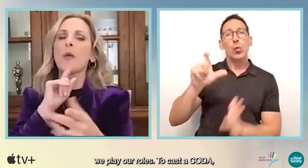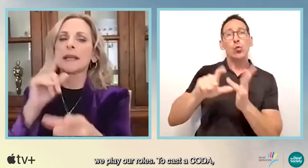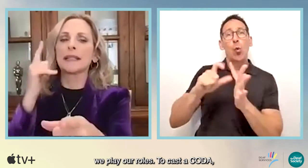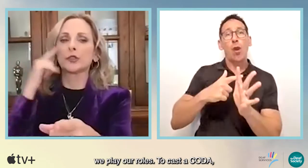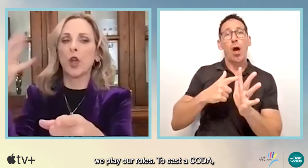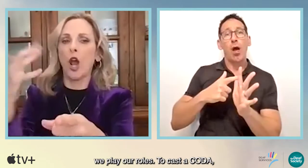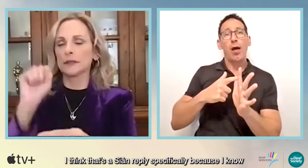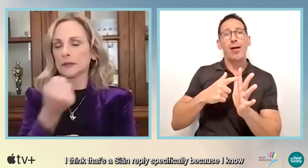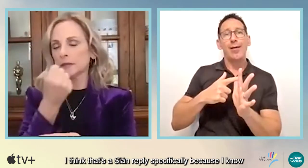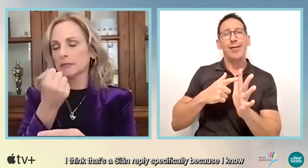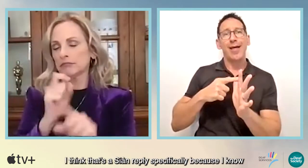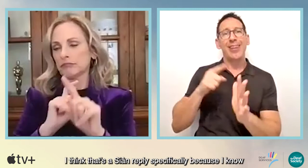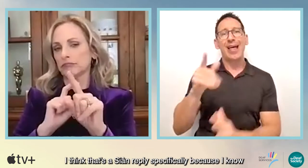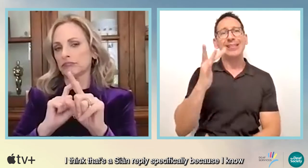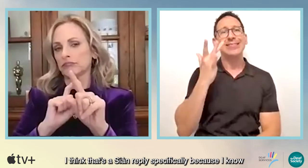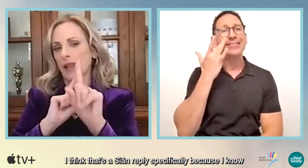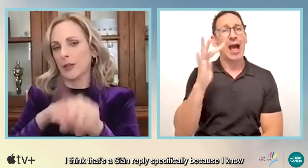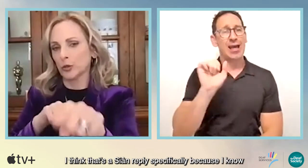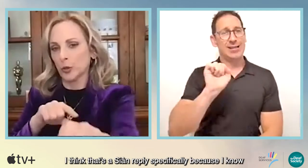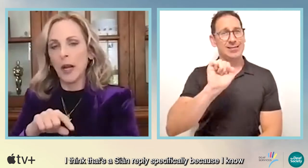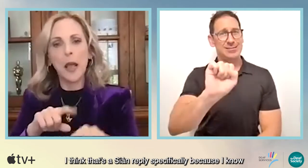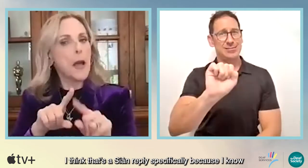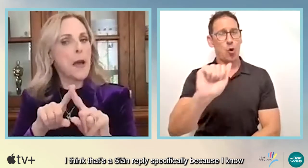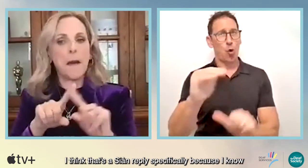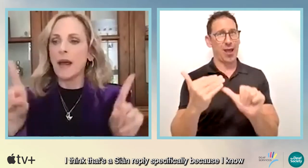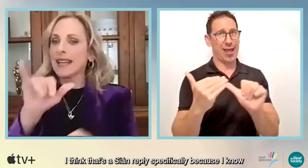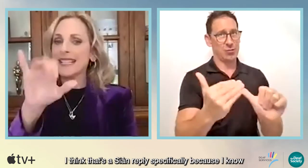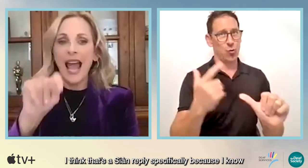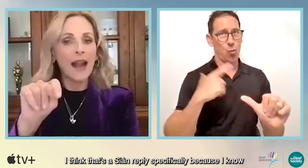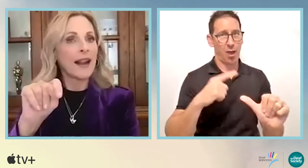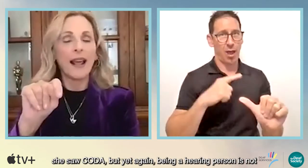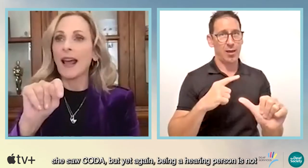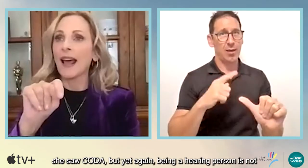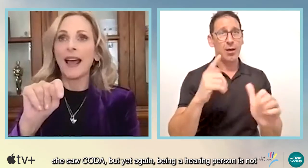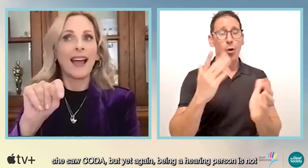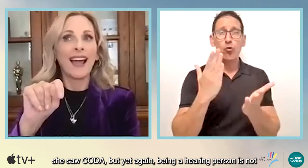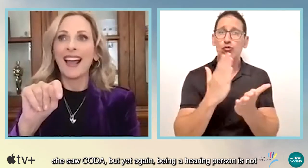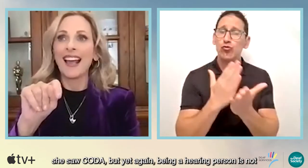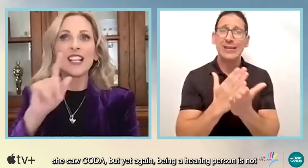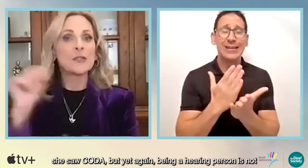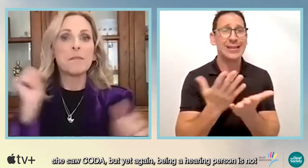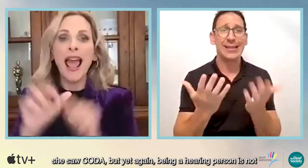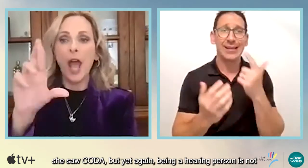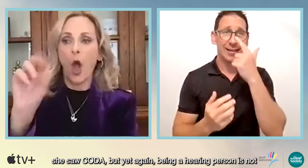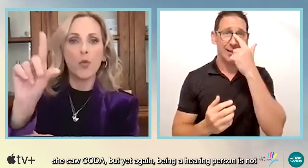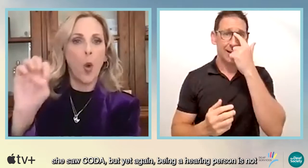I think that's a Sean reply specifically, because I know she saw Codas. But yet,